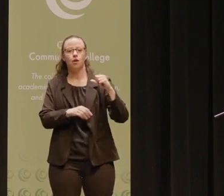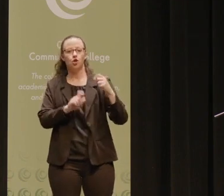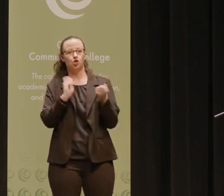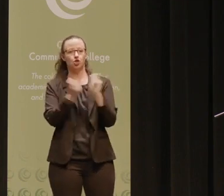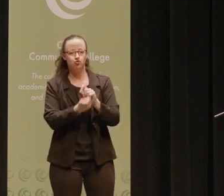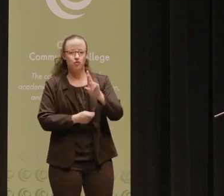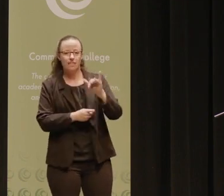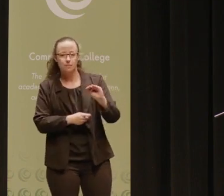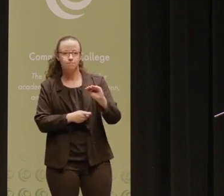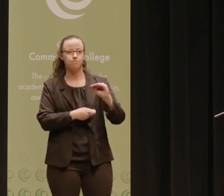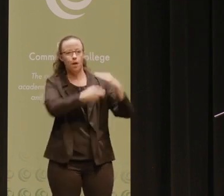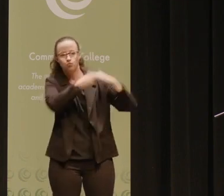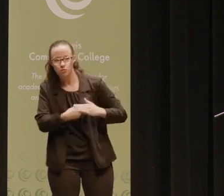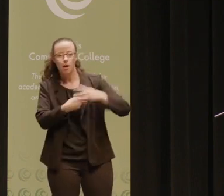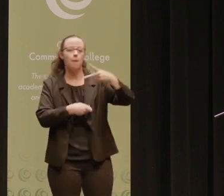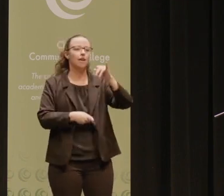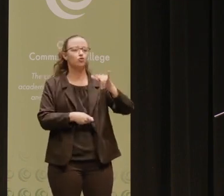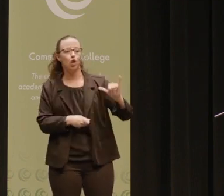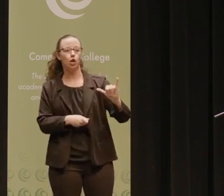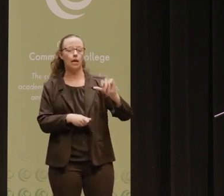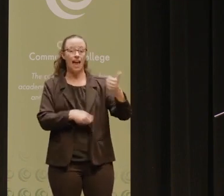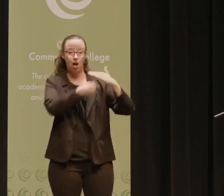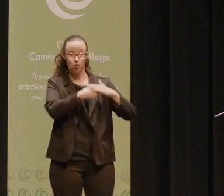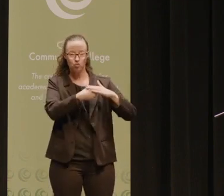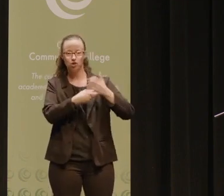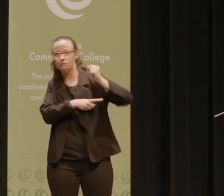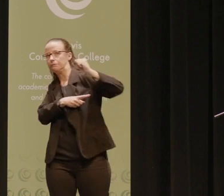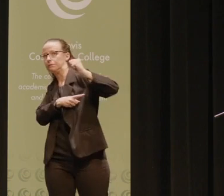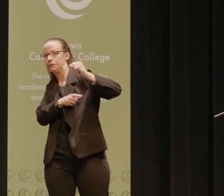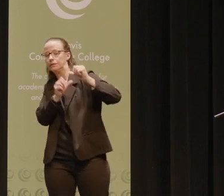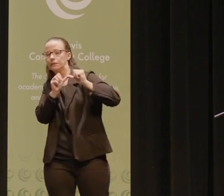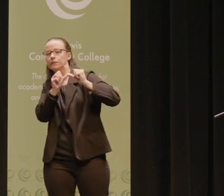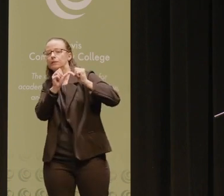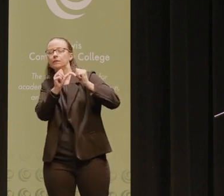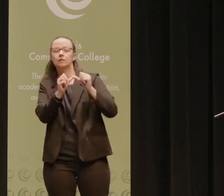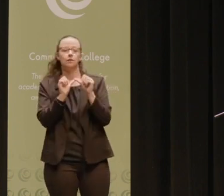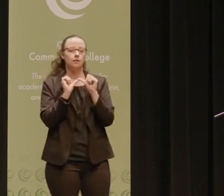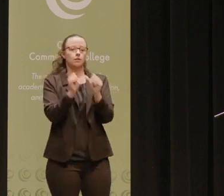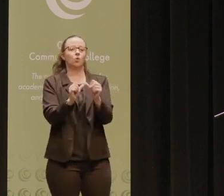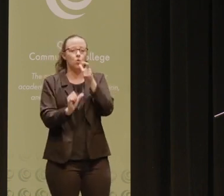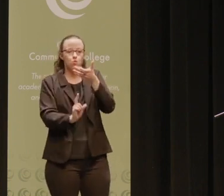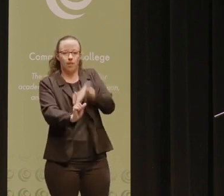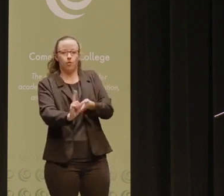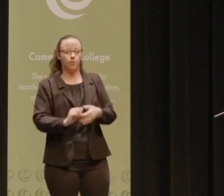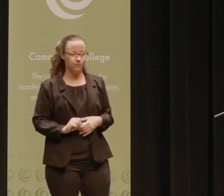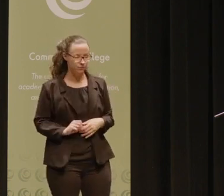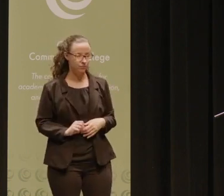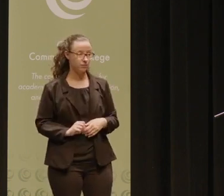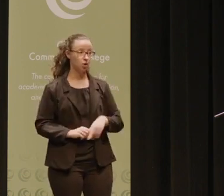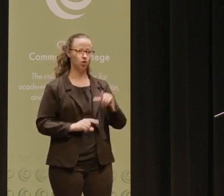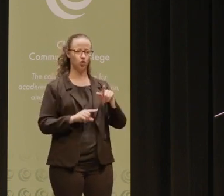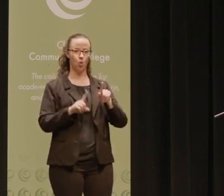and patriarchy and other forms of oppression in ways that enable them to sustain the core of who they are. The